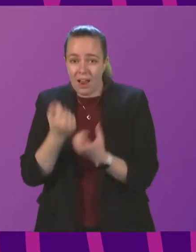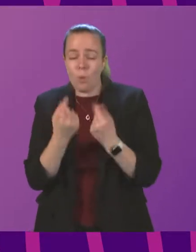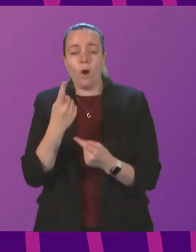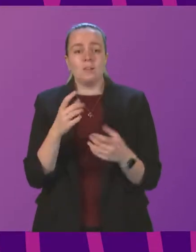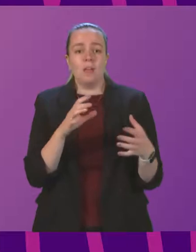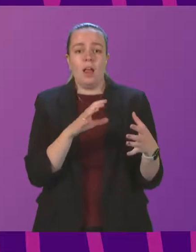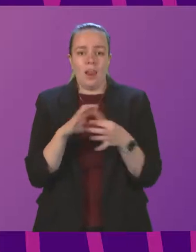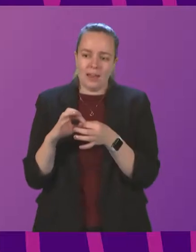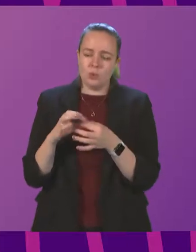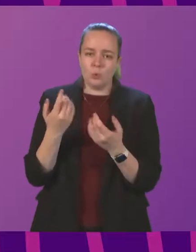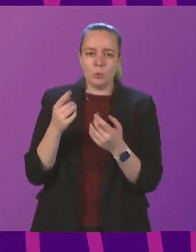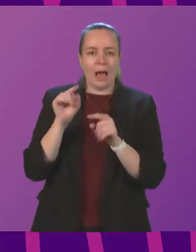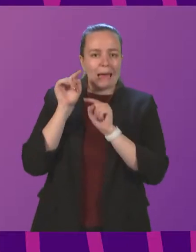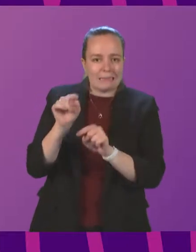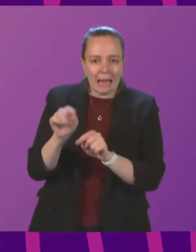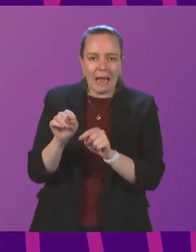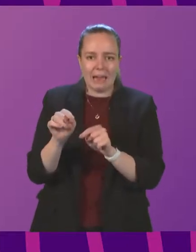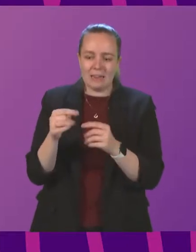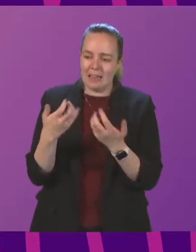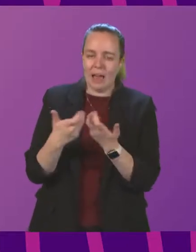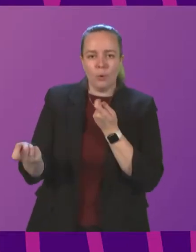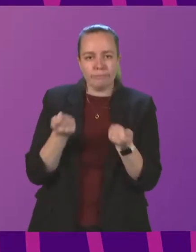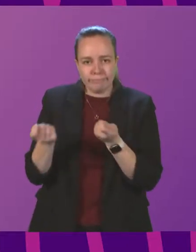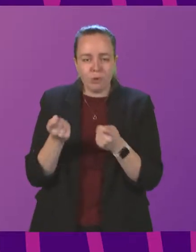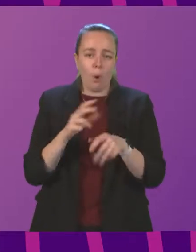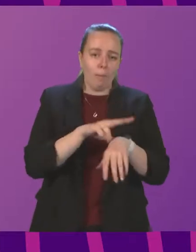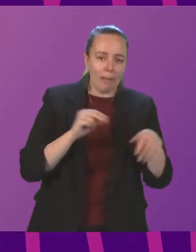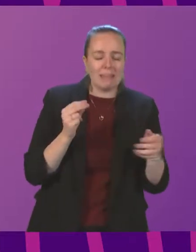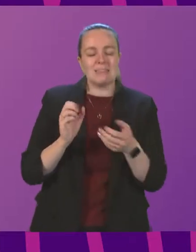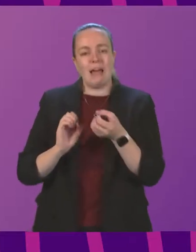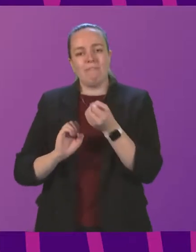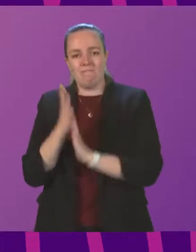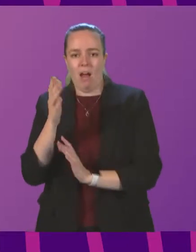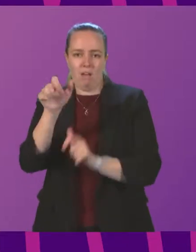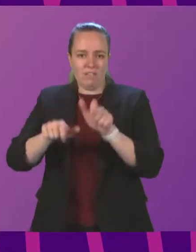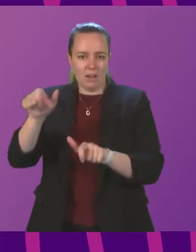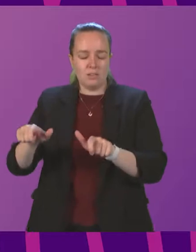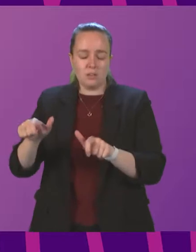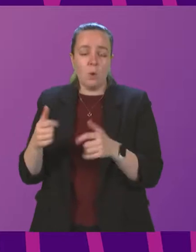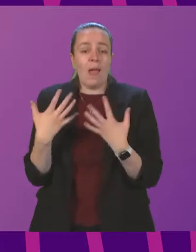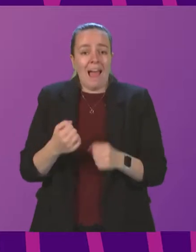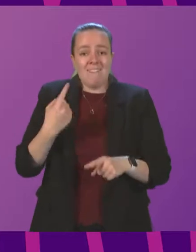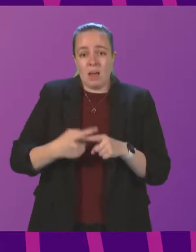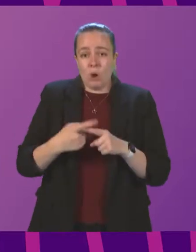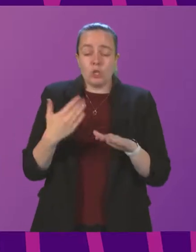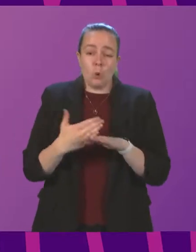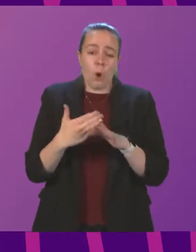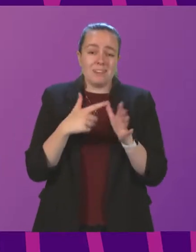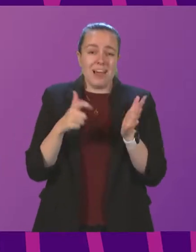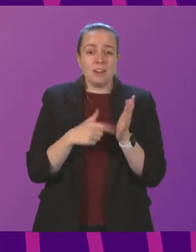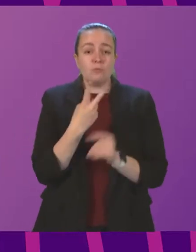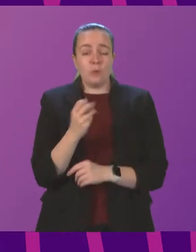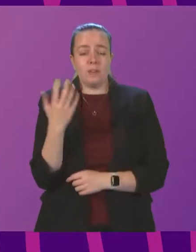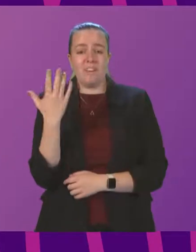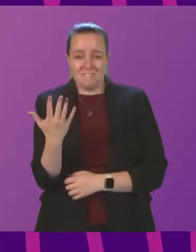to sentences for attacks on police officers and firefighters. We obviously have the Emergency Workers Act of 2005.